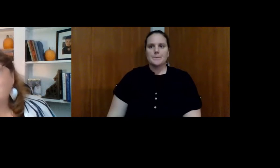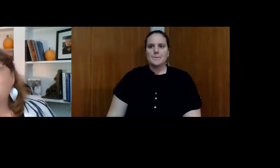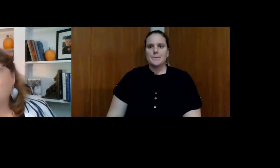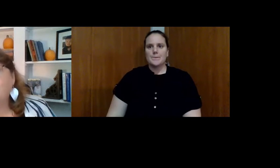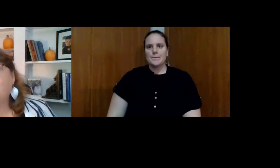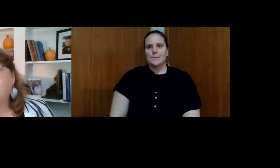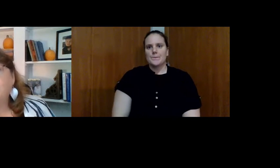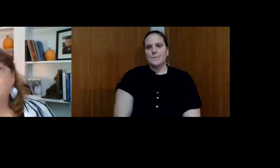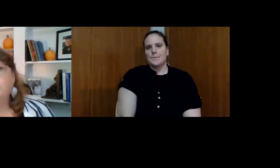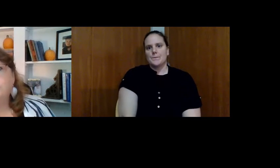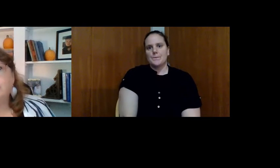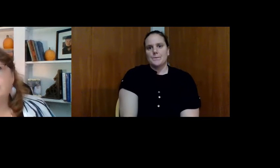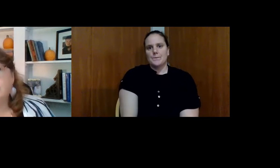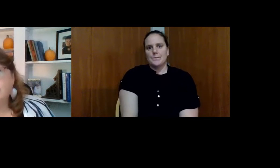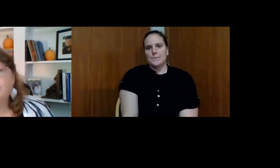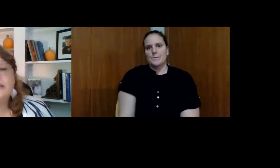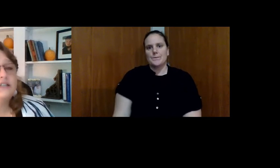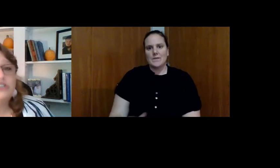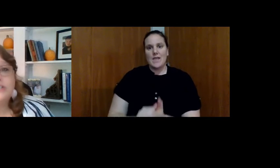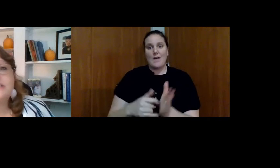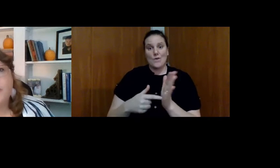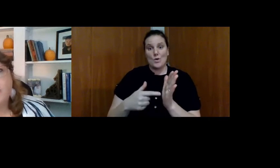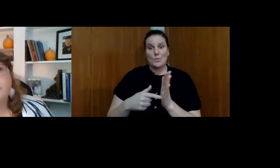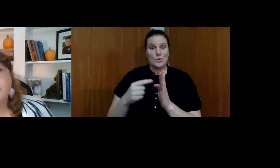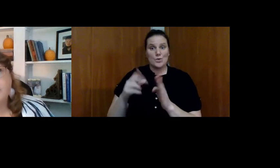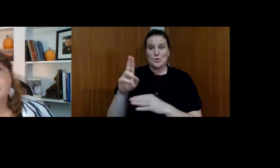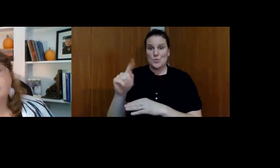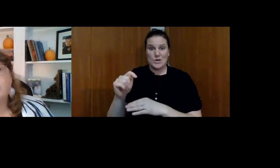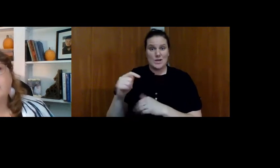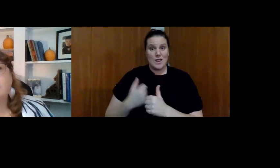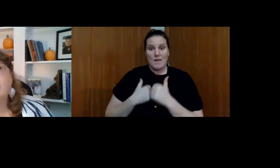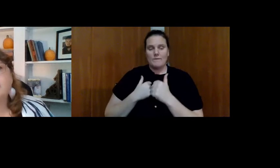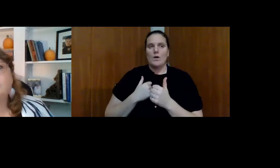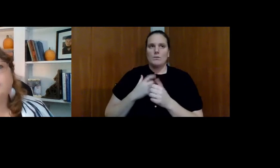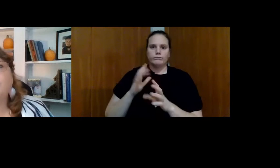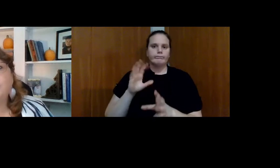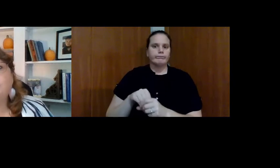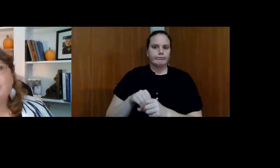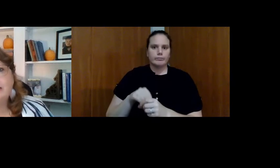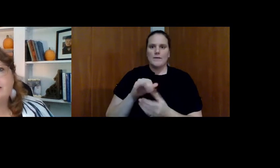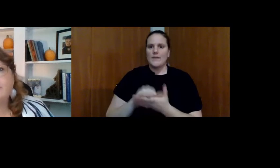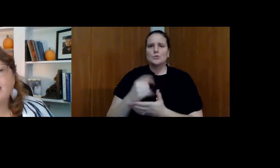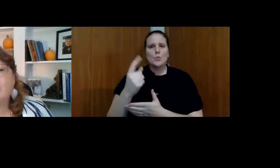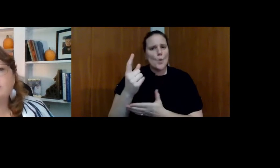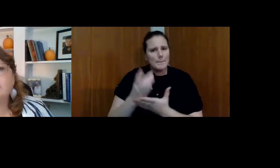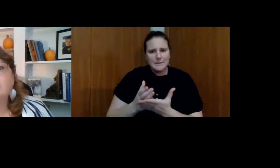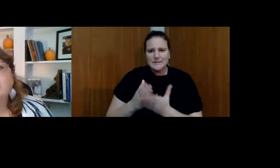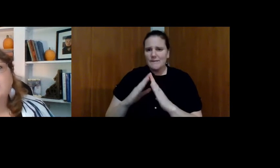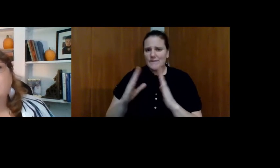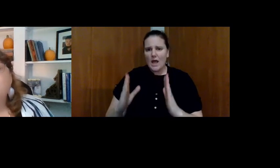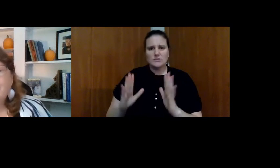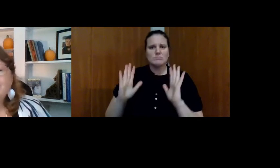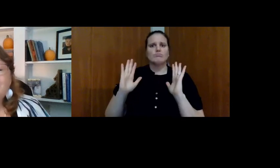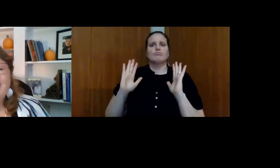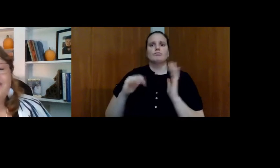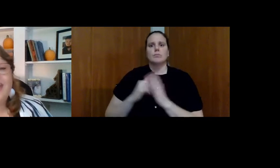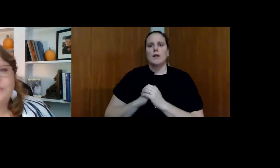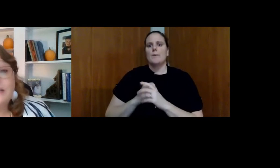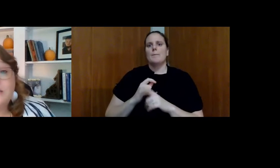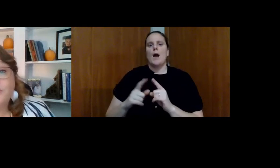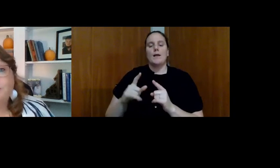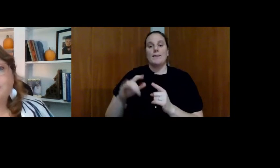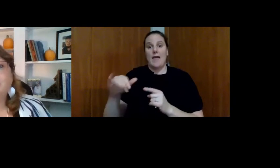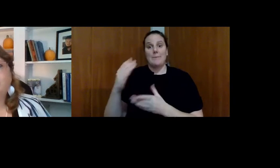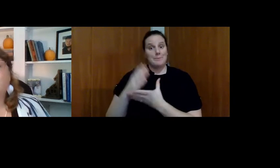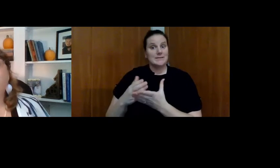And that affordable unit to live in is just part of it, right? That's only one piece of the housing. But let's take